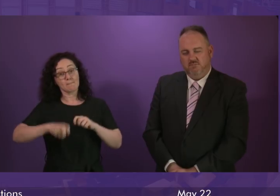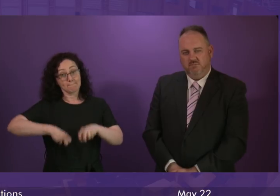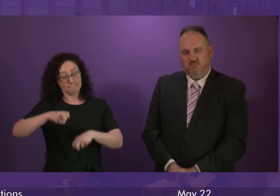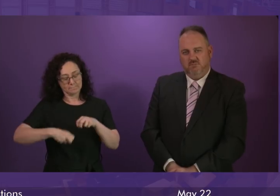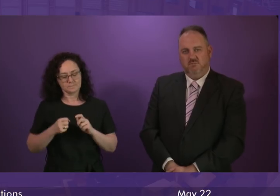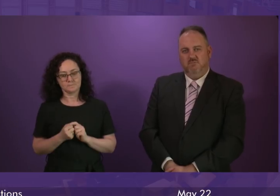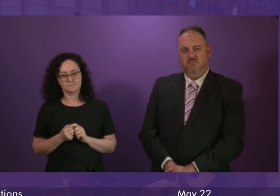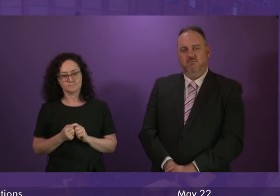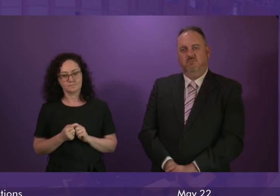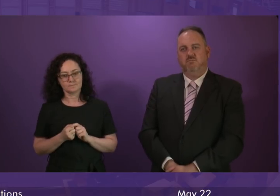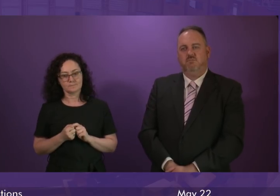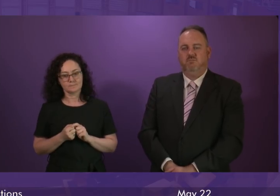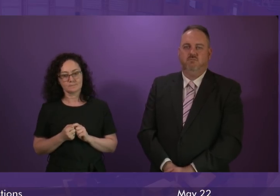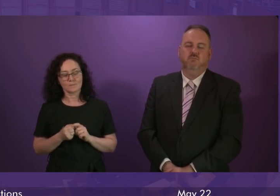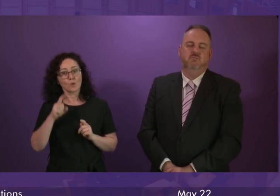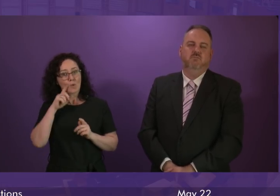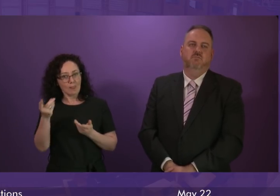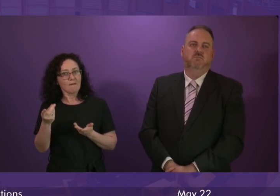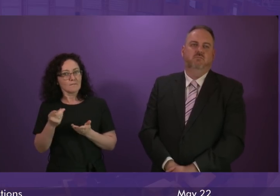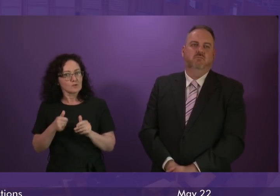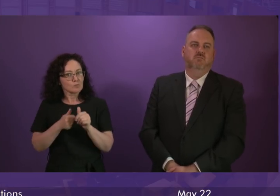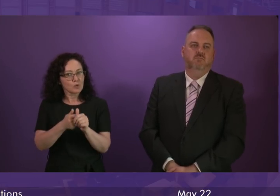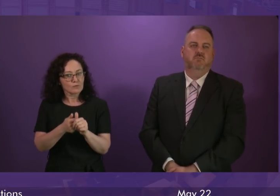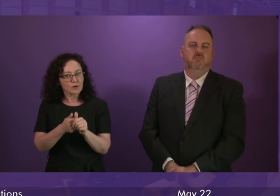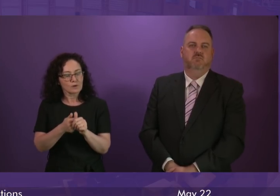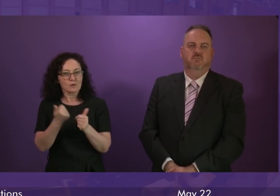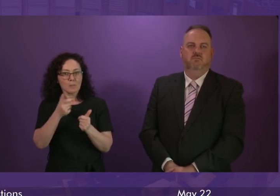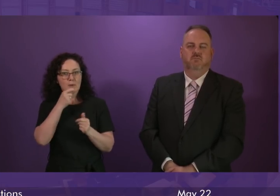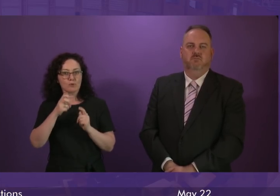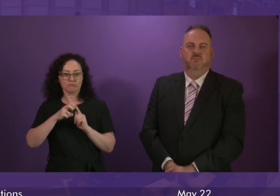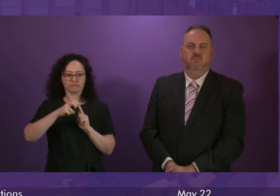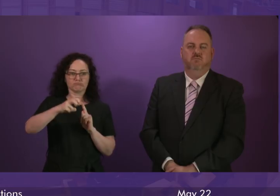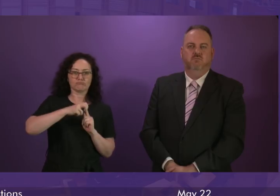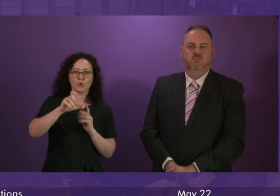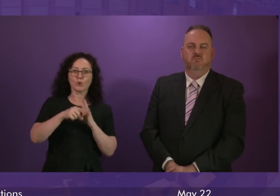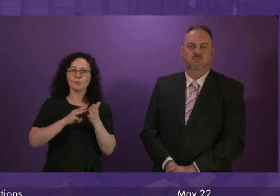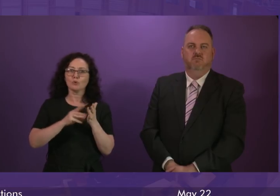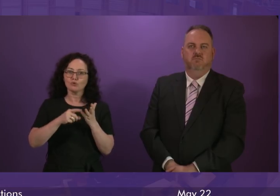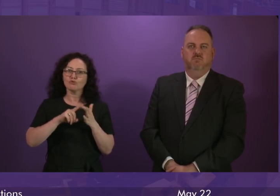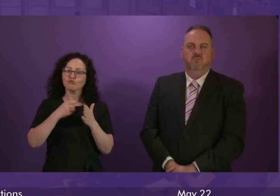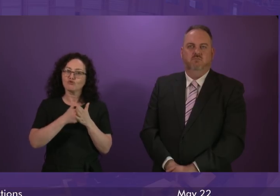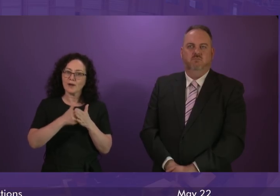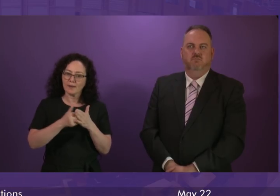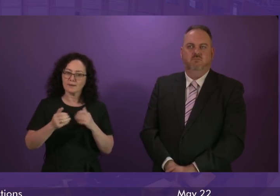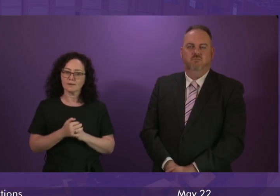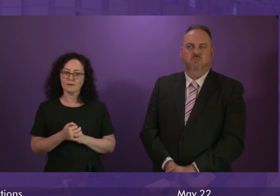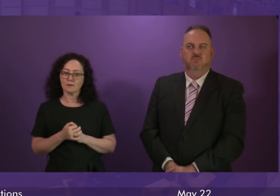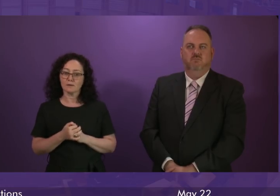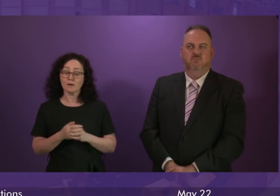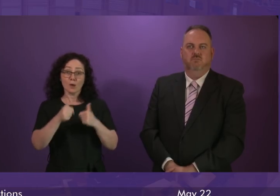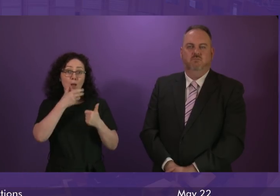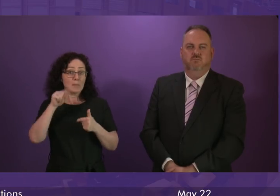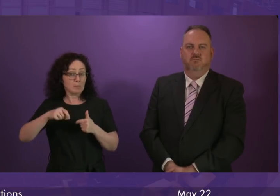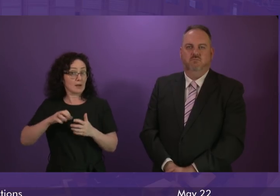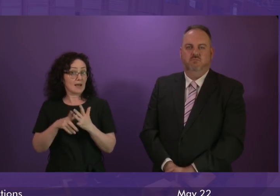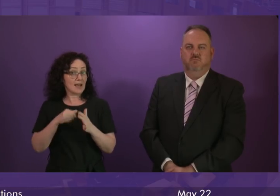for example, for commutes of five miles or under, 4% of people cycled to work but the proportion of Edinburgh residents cycling as their main mode of travel to work